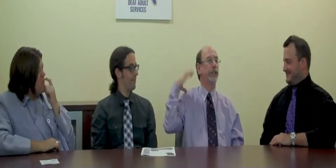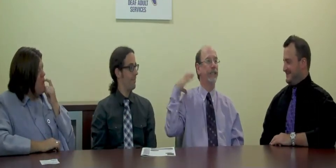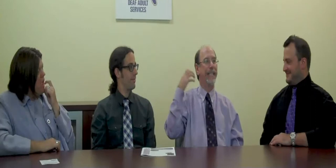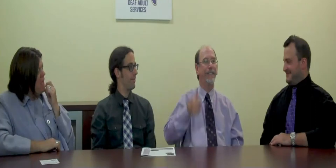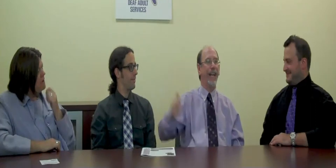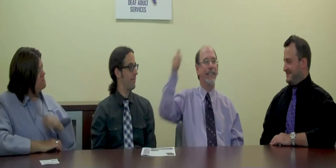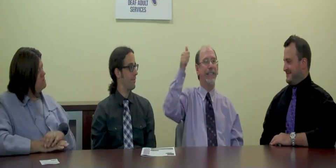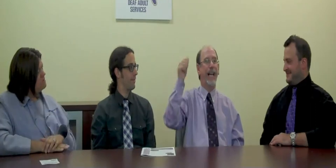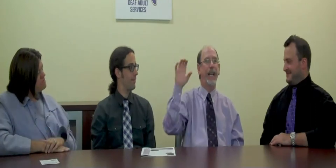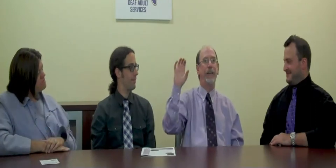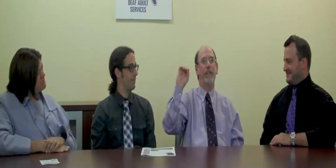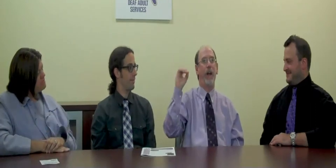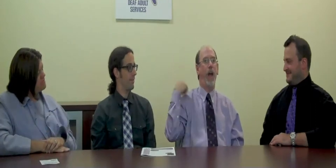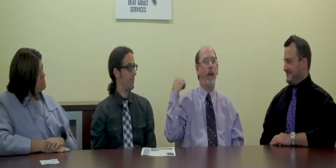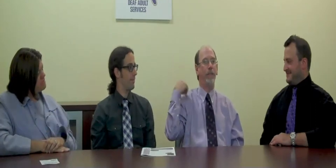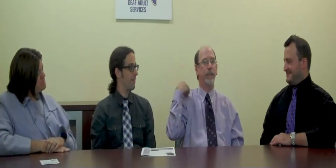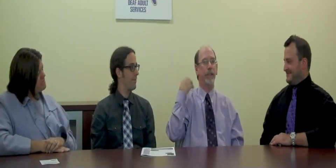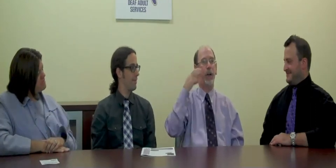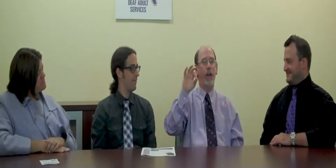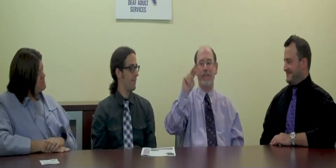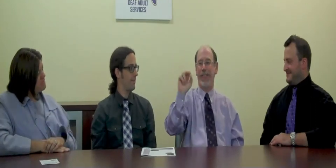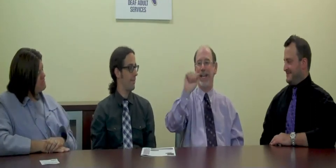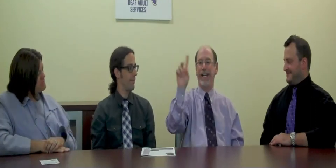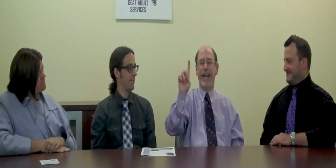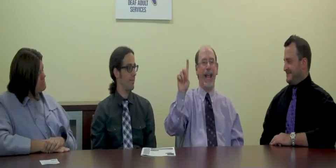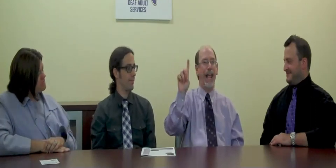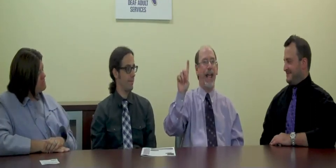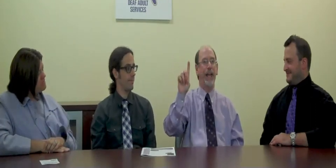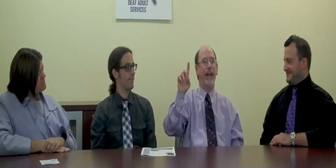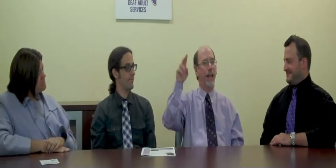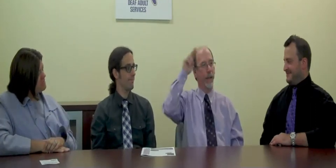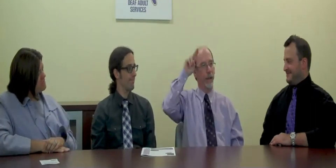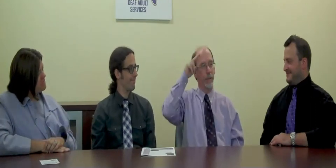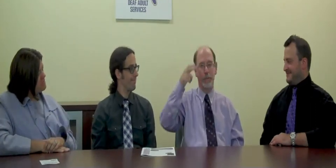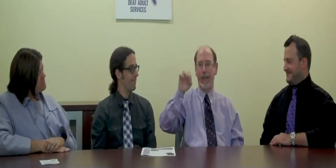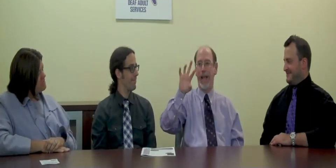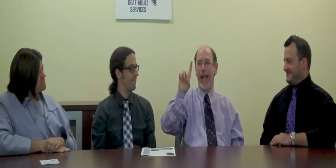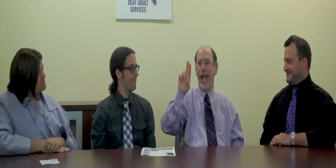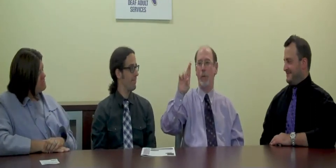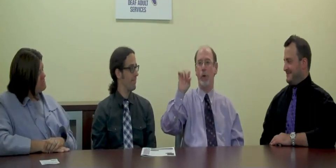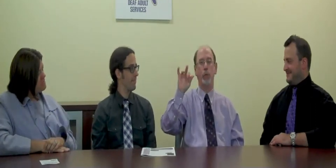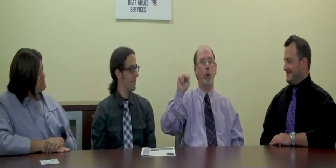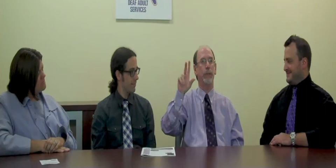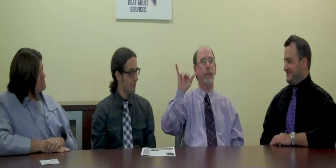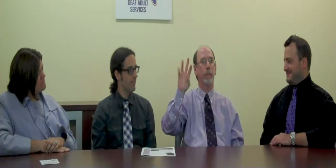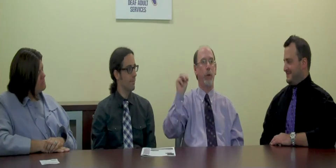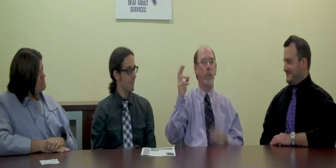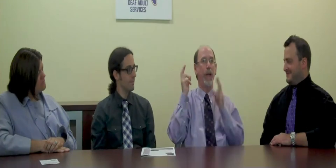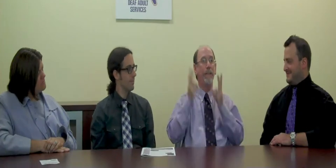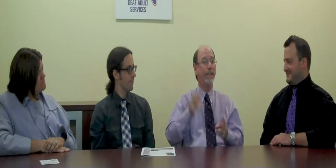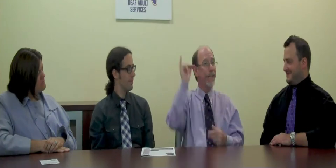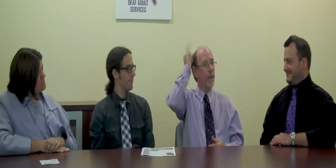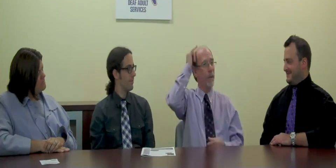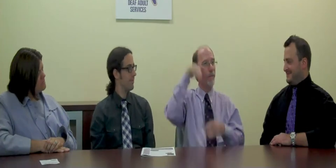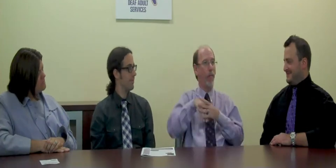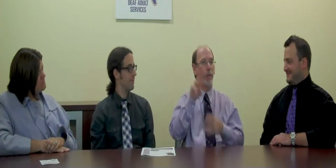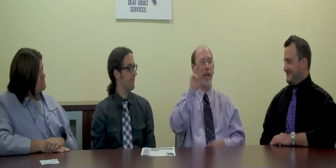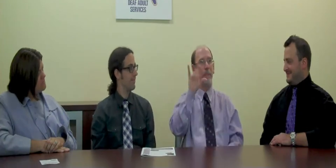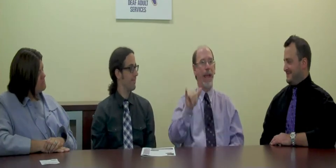Chief Executive Officer of the NAD, National Association of the Deaf, Howard Rosenblum, visited Buffalo in